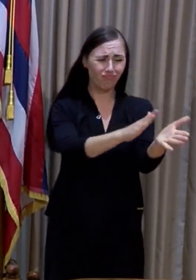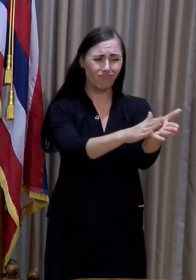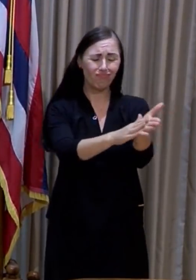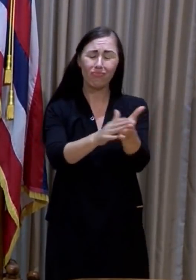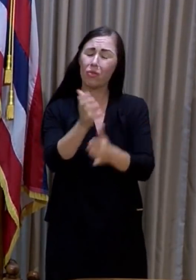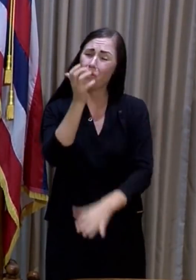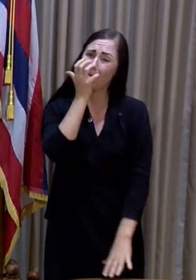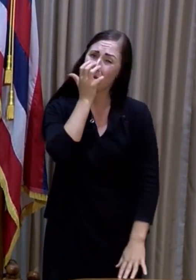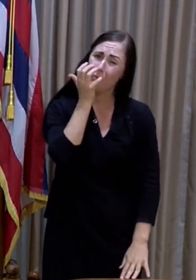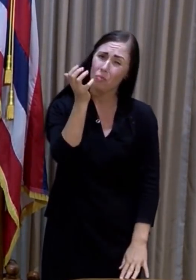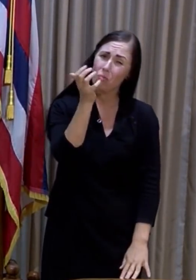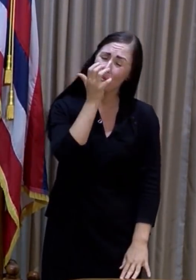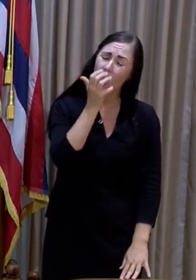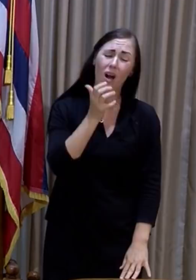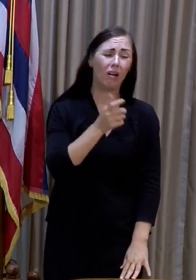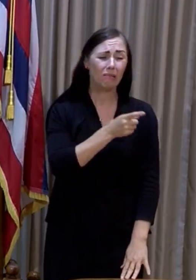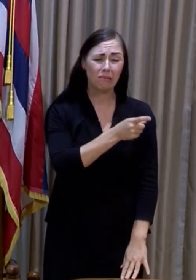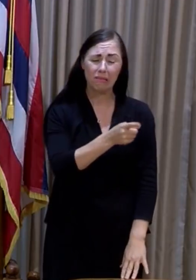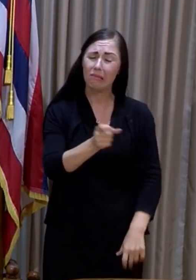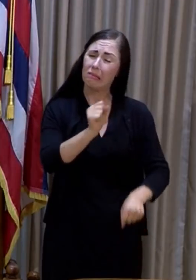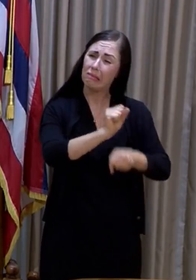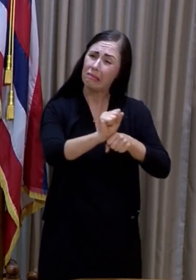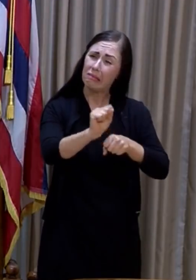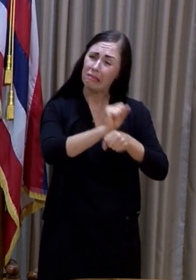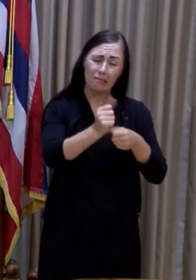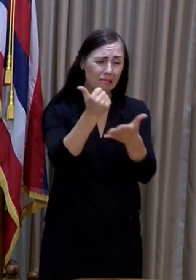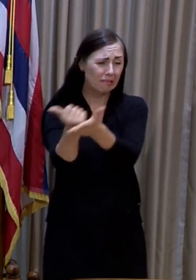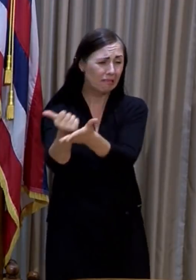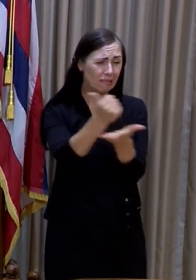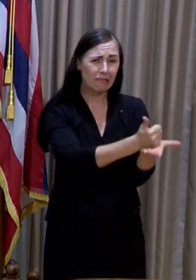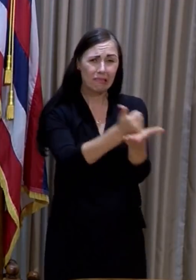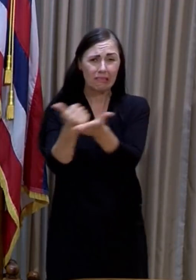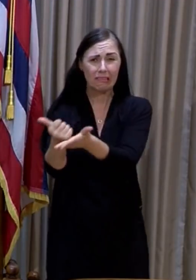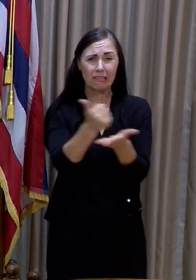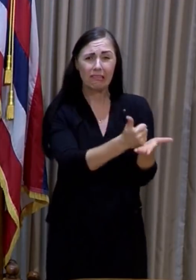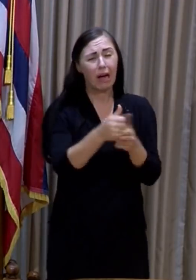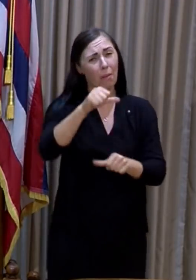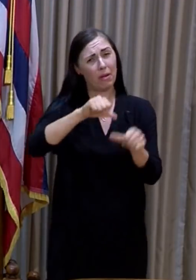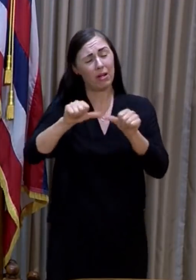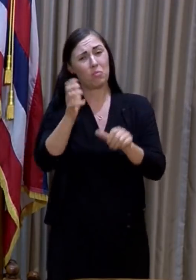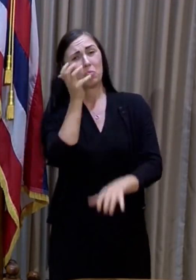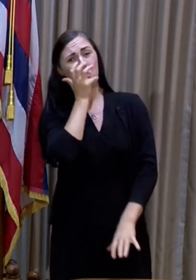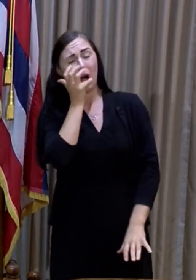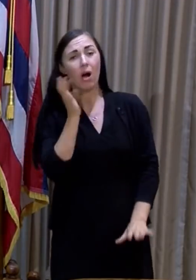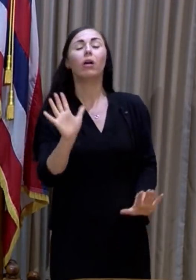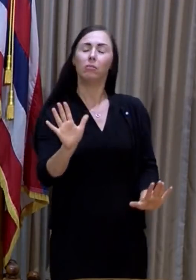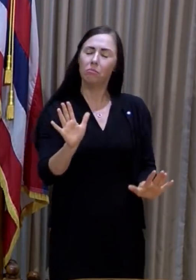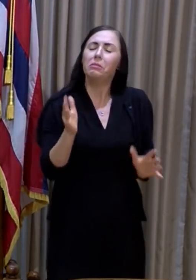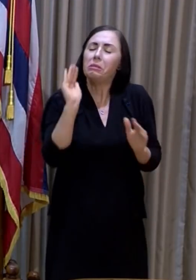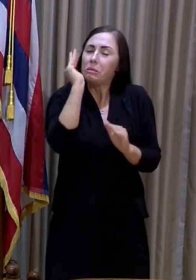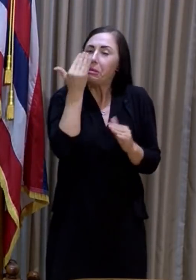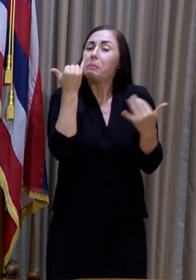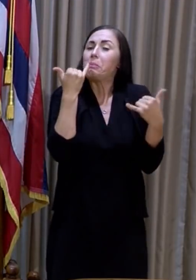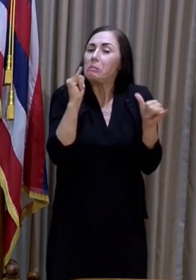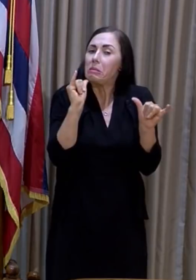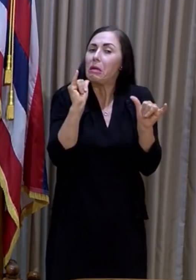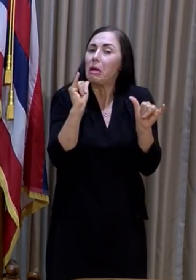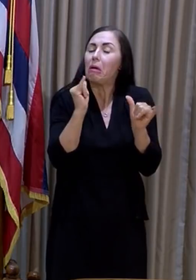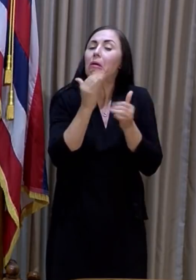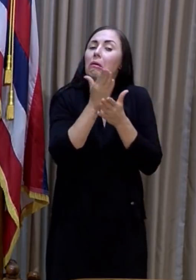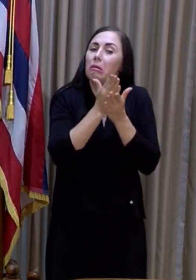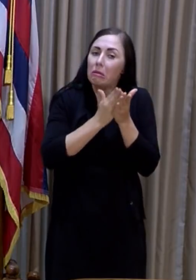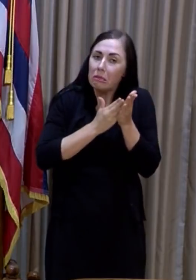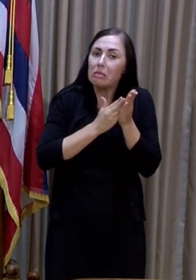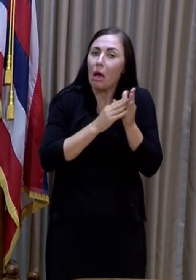have been doing an amazing job of all pitching in to help each other out. So it seems like we still have some capacity for medical